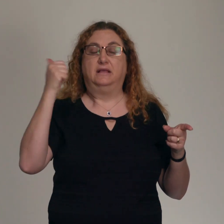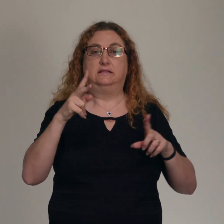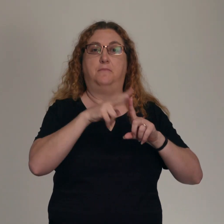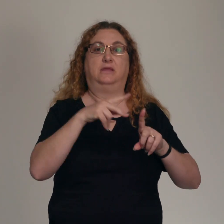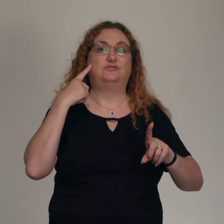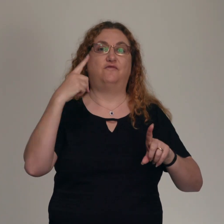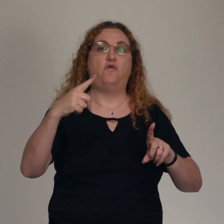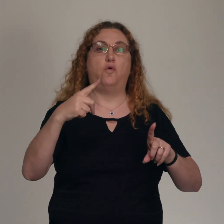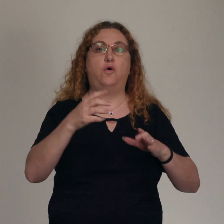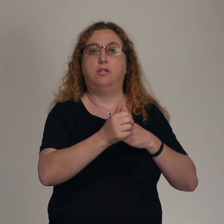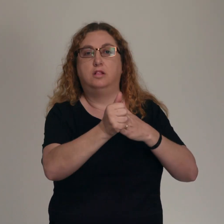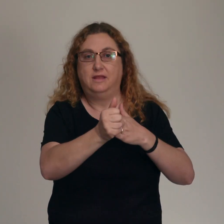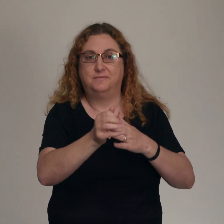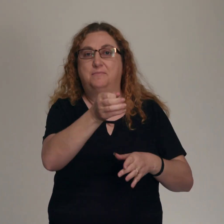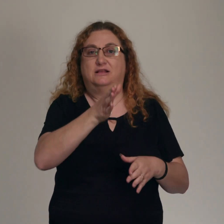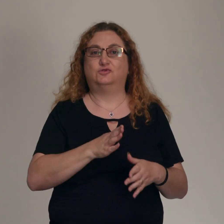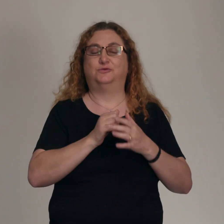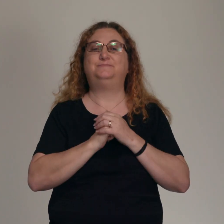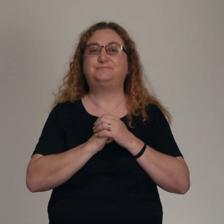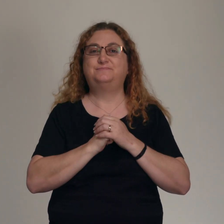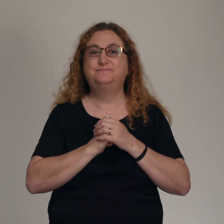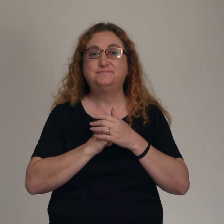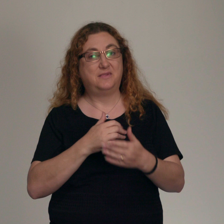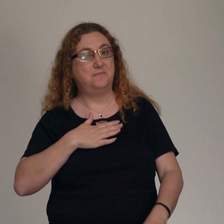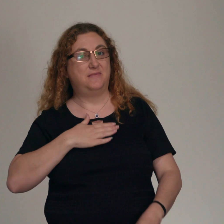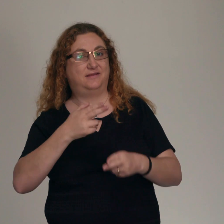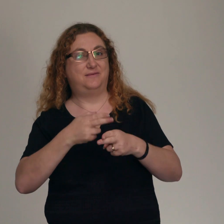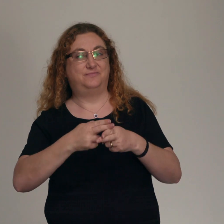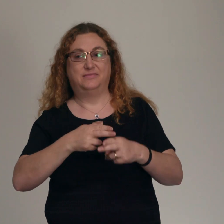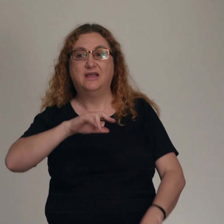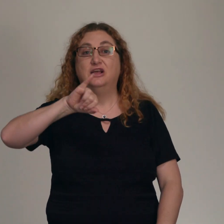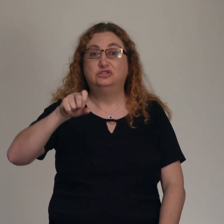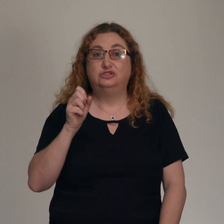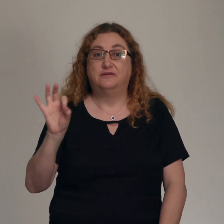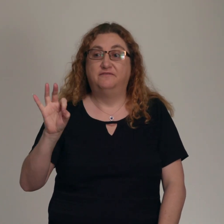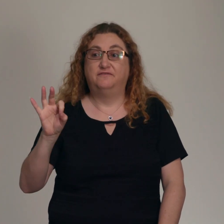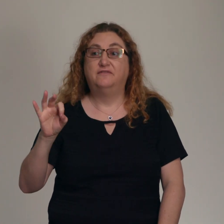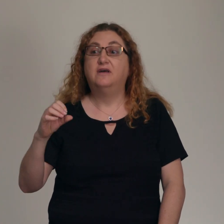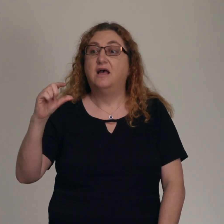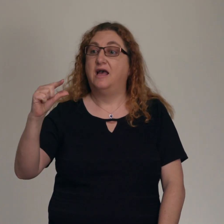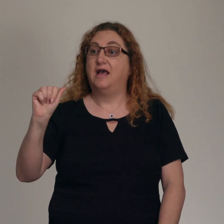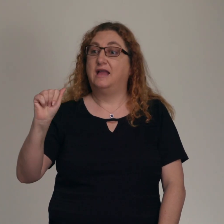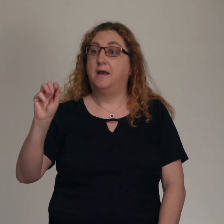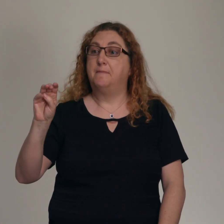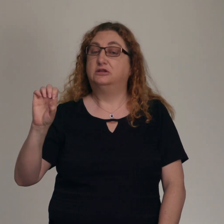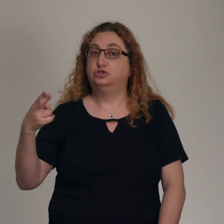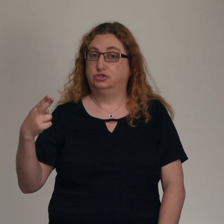Hi, I'm Jeff Gamache, one of the elders here at Northview. As the chair of the personnel committee, it was my privilege to lead the lead pastor discernment